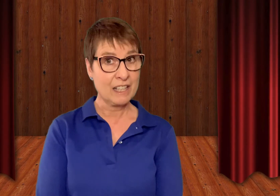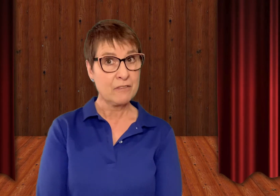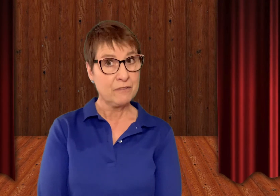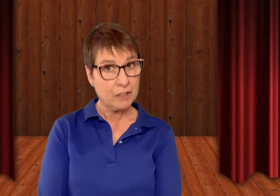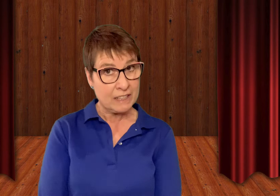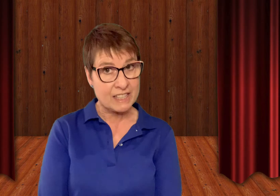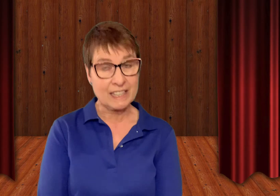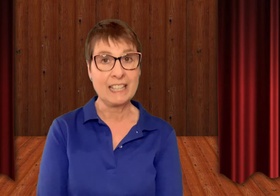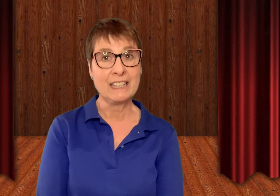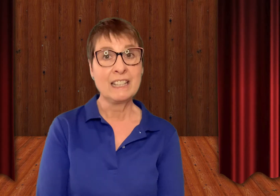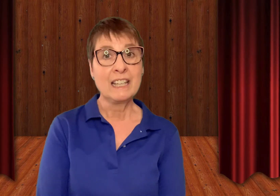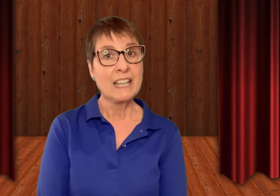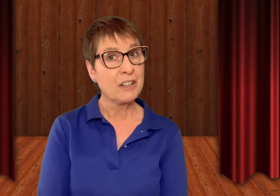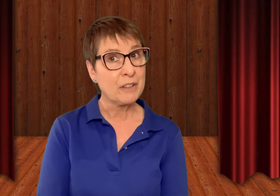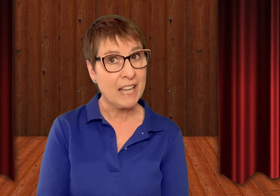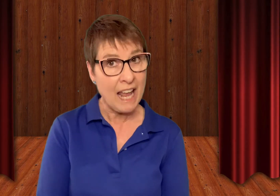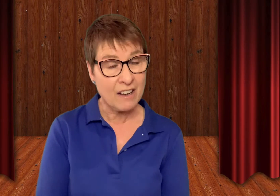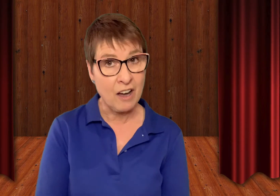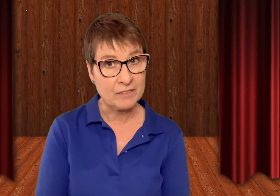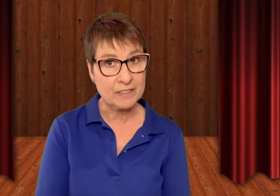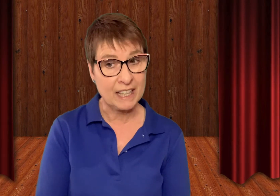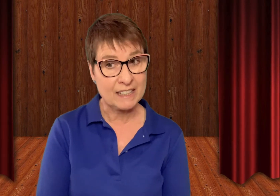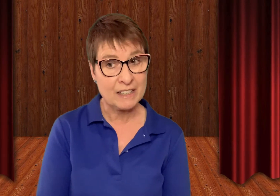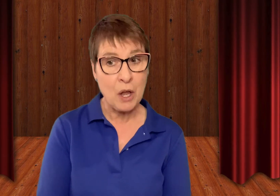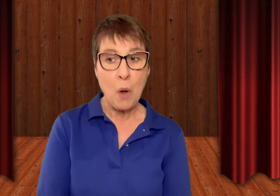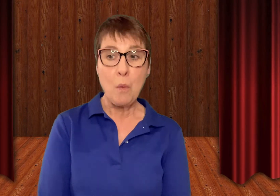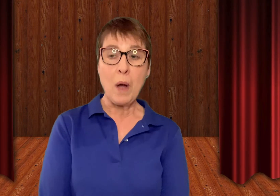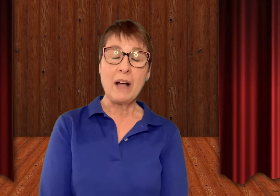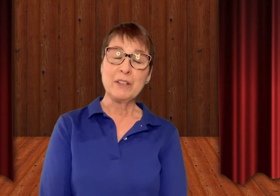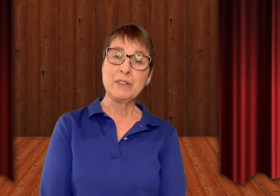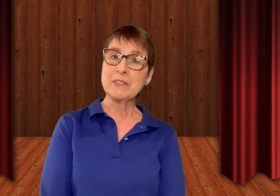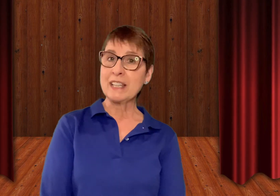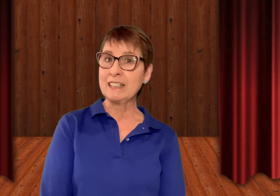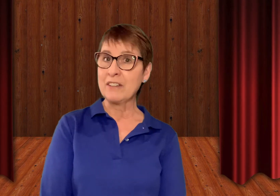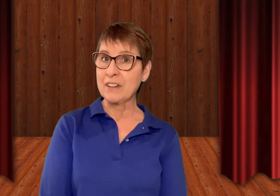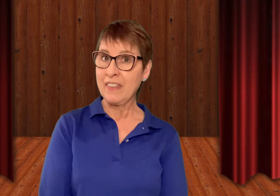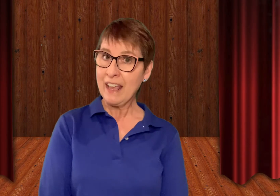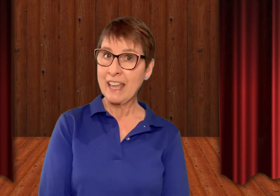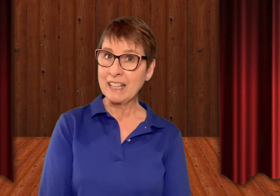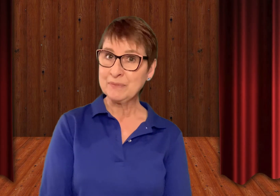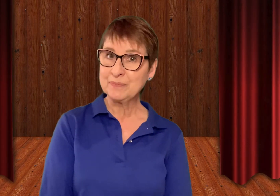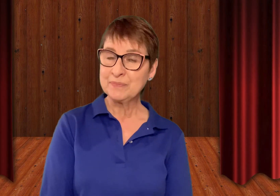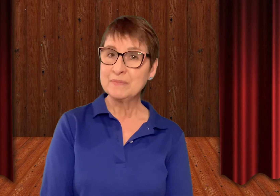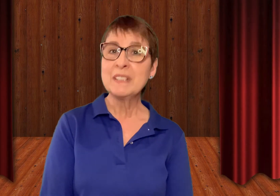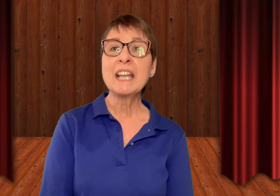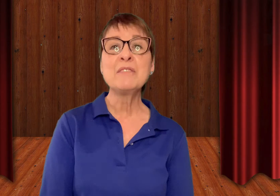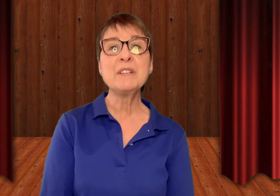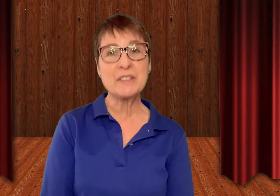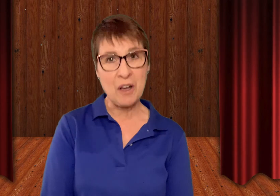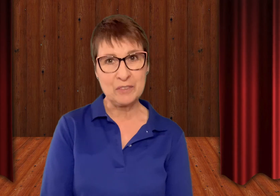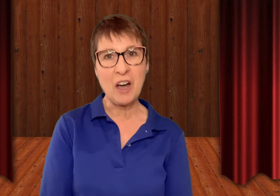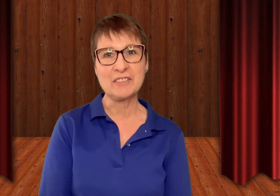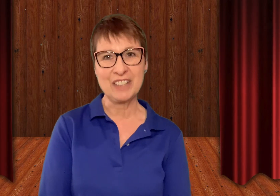foolishly can create conflict while using clever thinking can resolve conflicts.